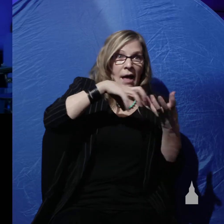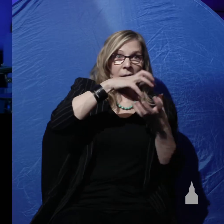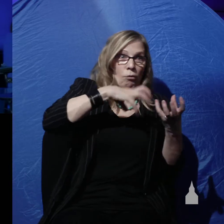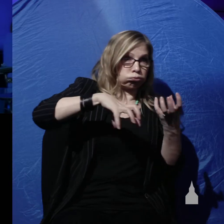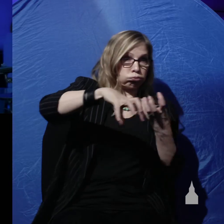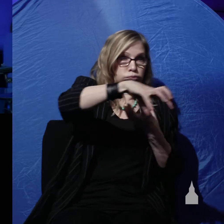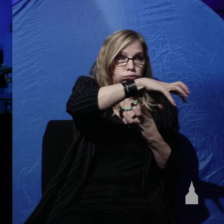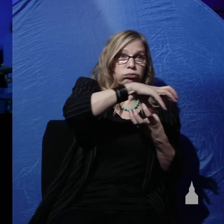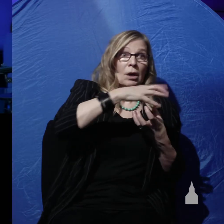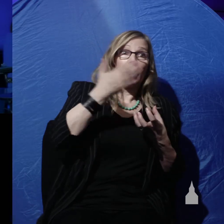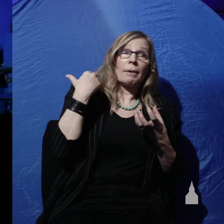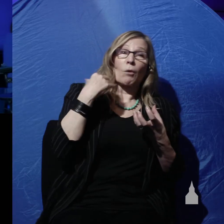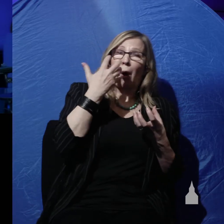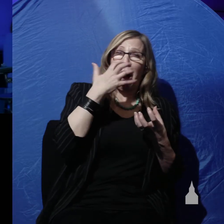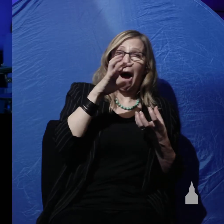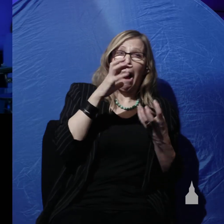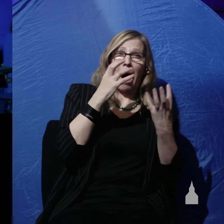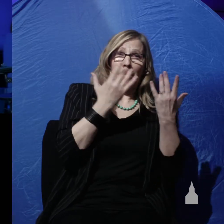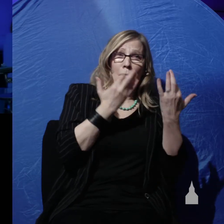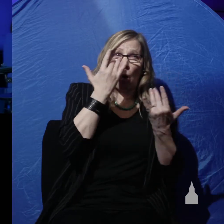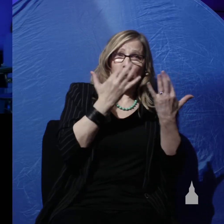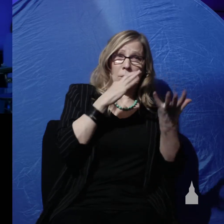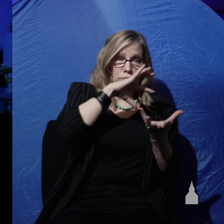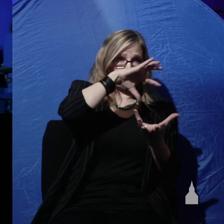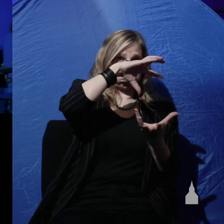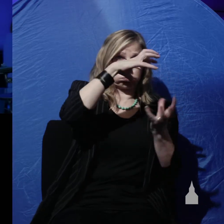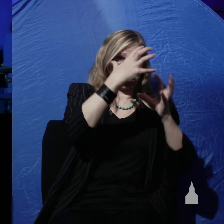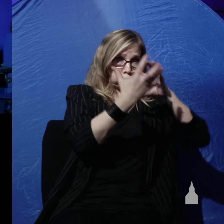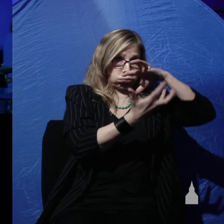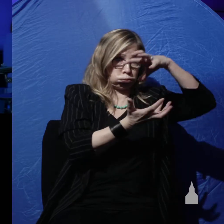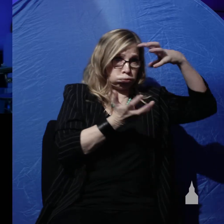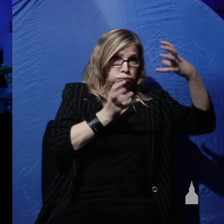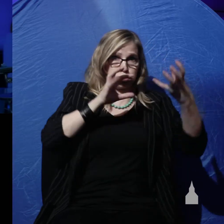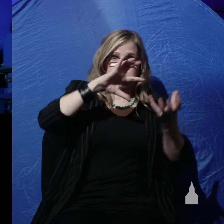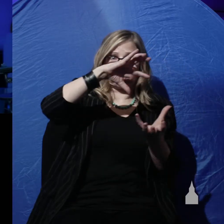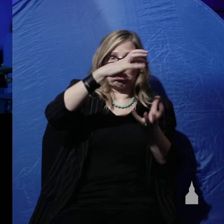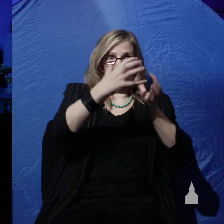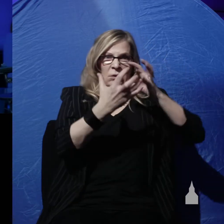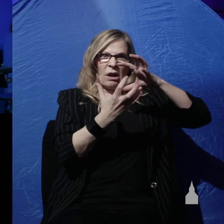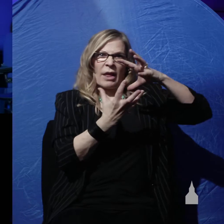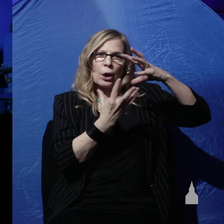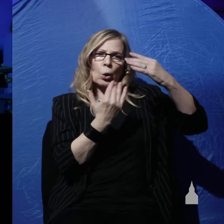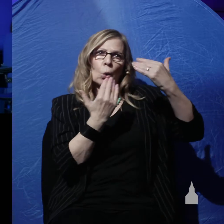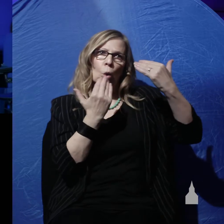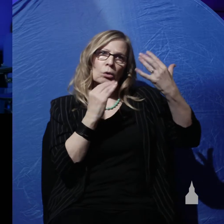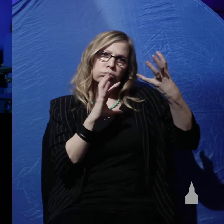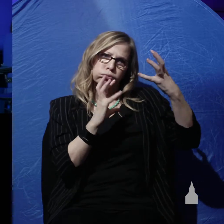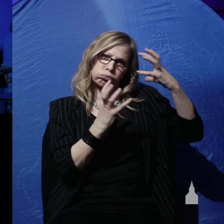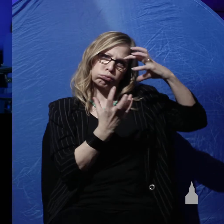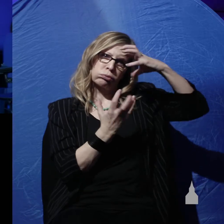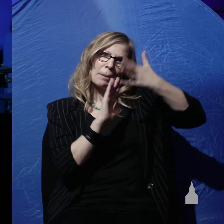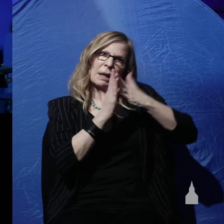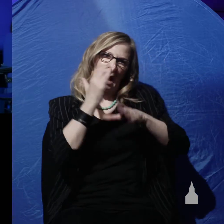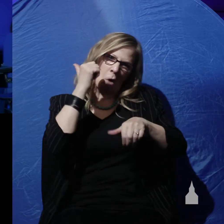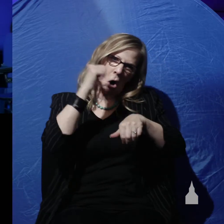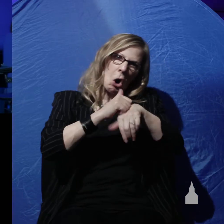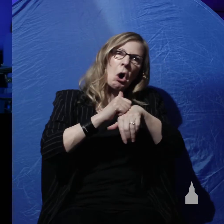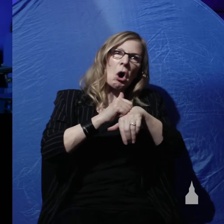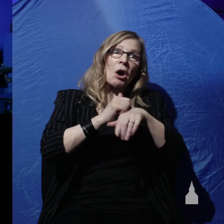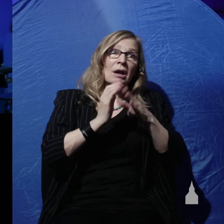a hot molten blob. It cooled. It developed a hard crust. It evolved an atmosphere. It rained. And we had